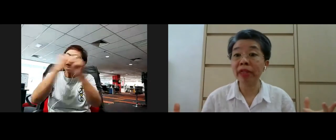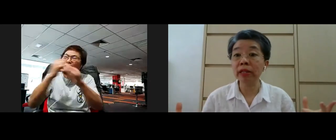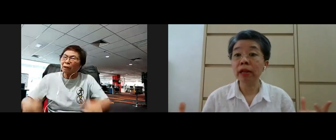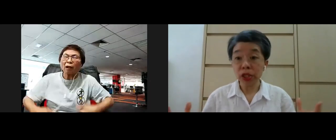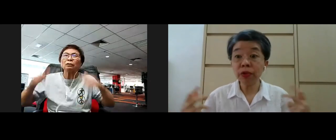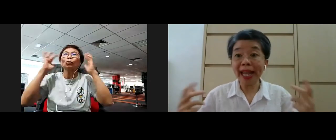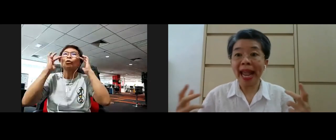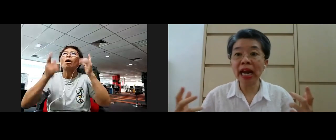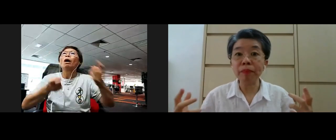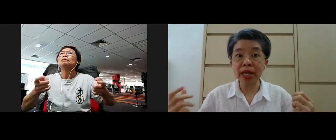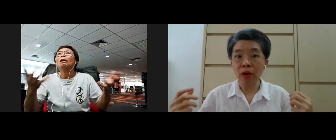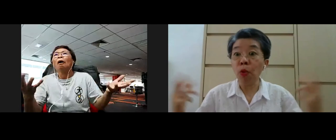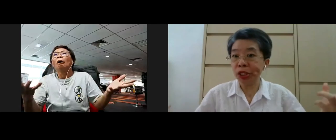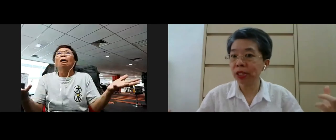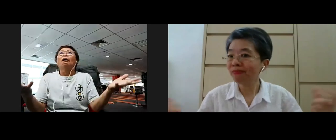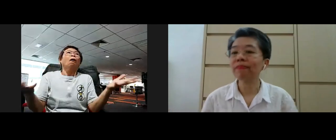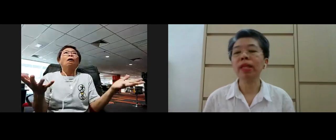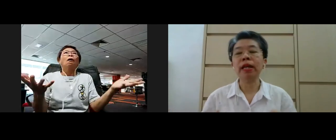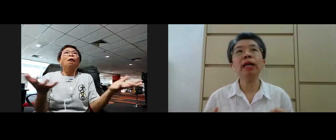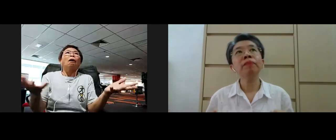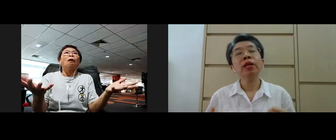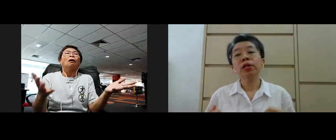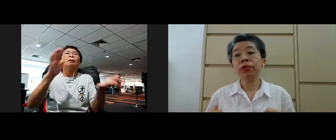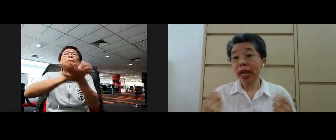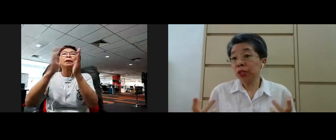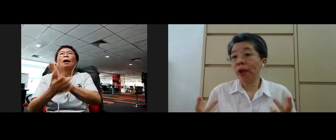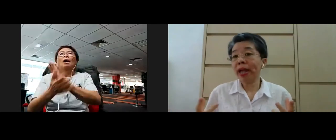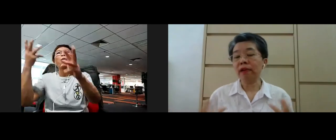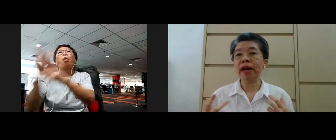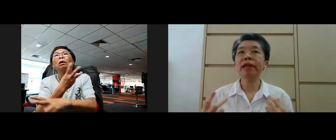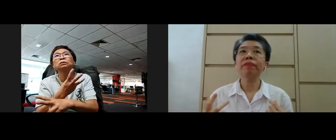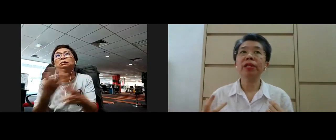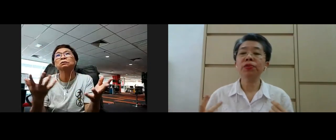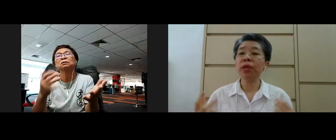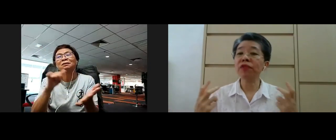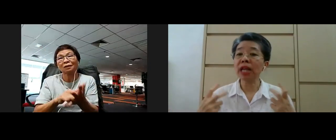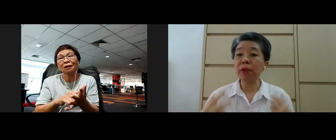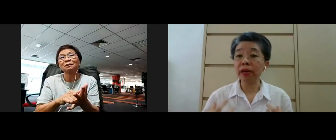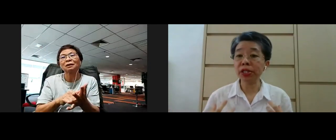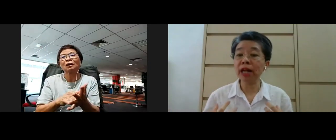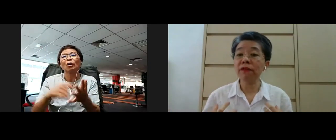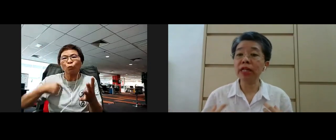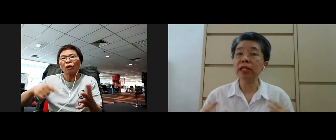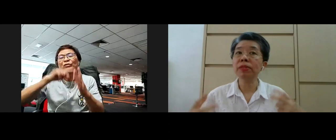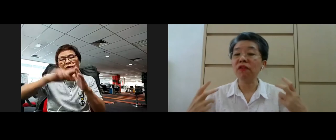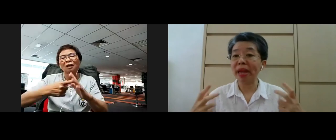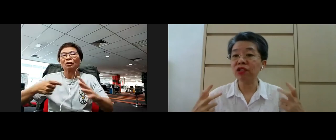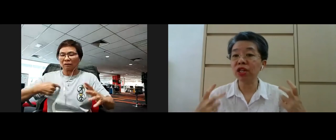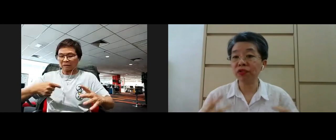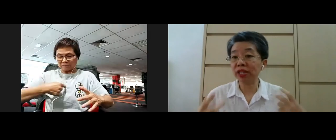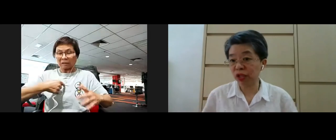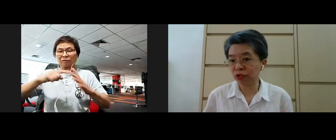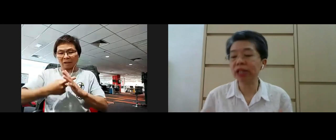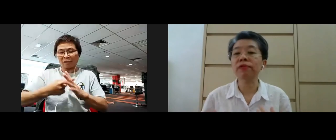know how to handle so they end up being worse yeah so that's where right is we have to start with ourselves in terms of